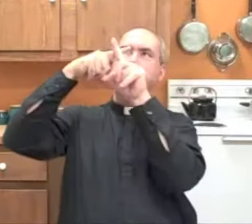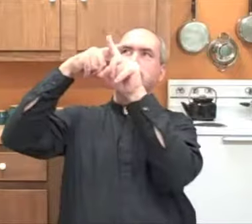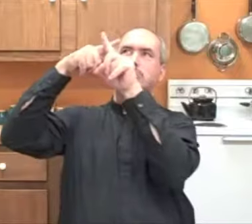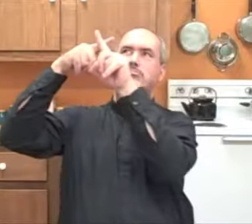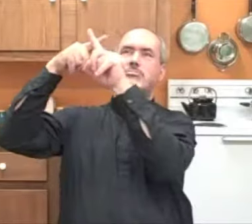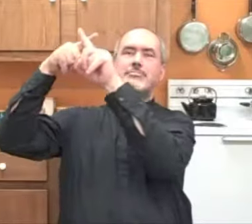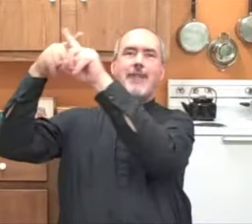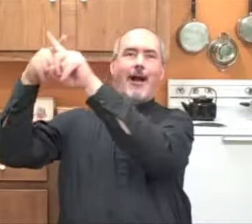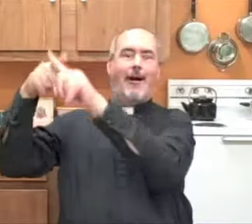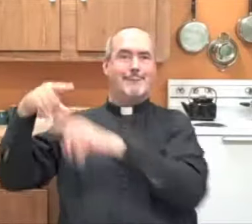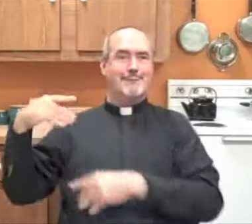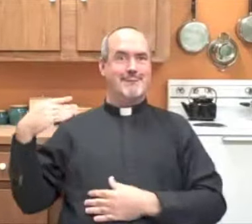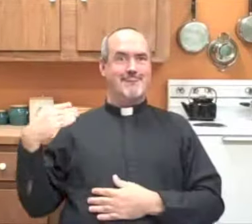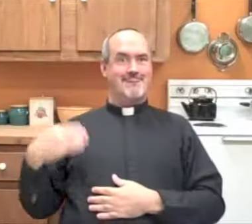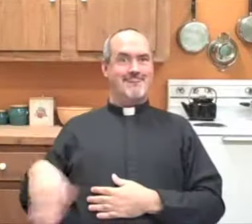in the shape of a cross.